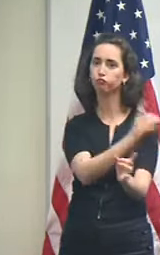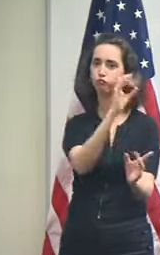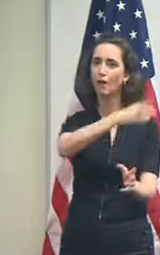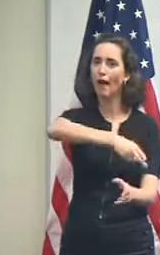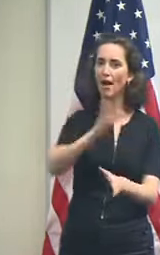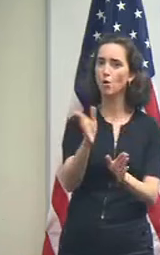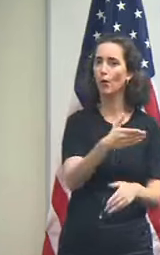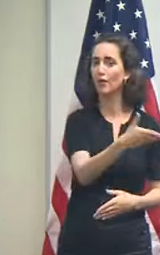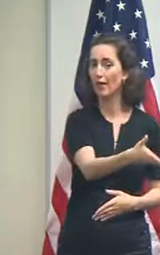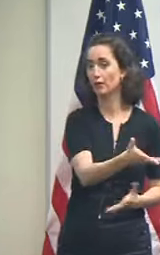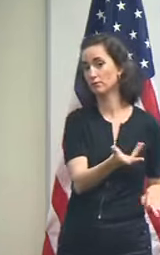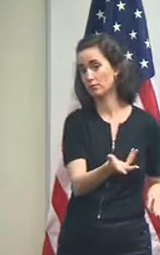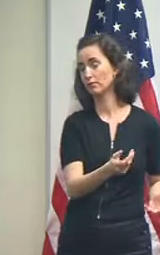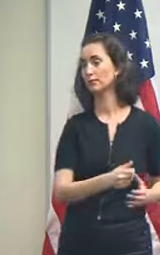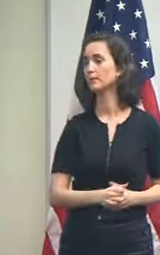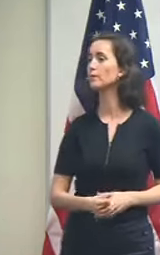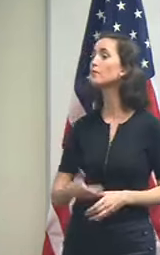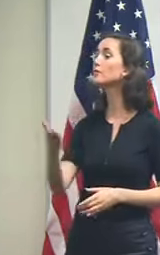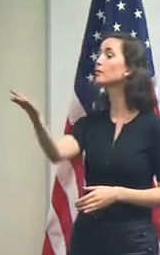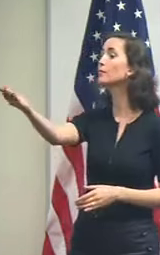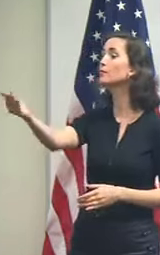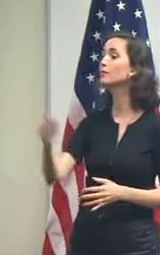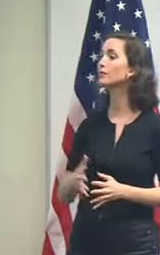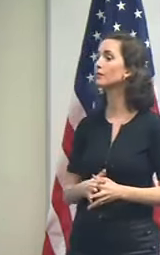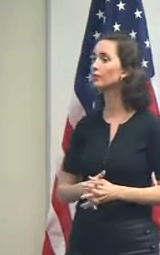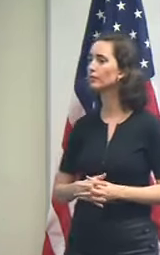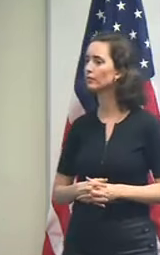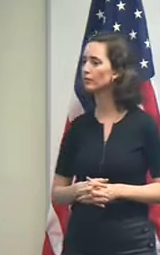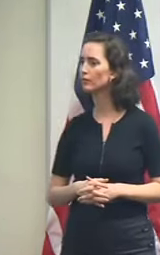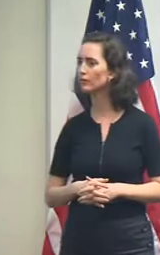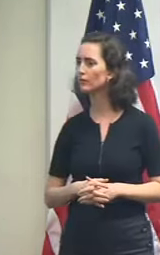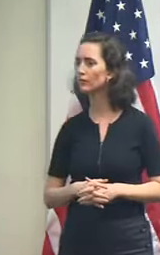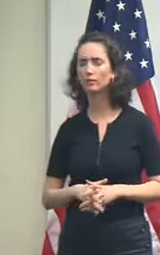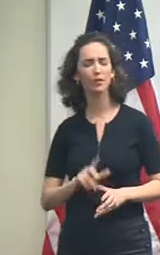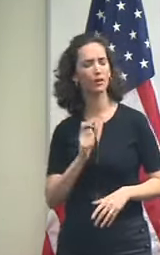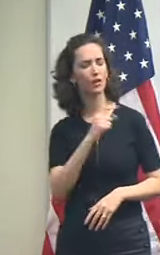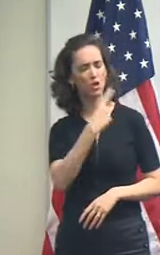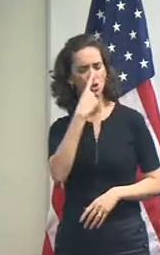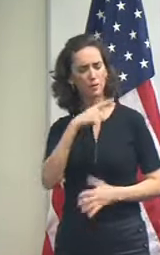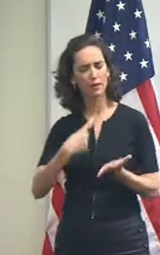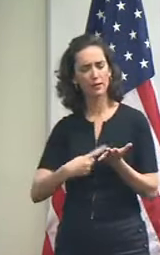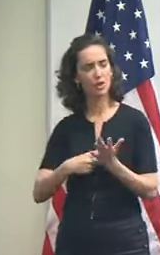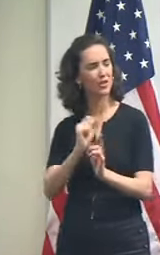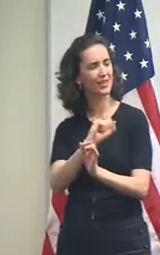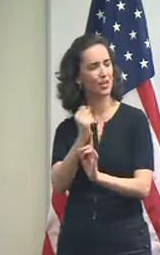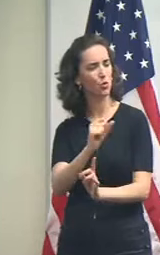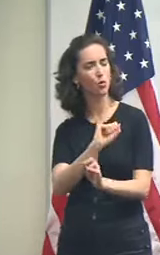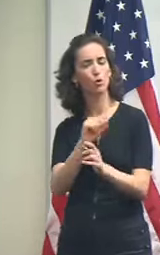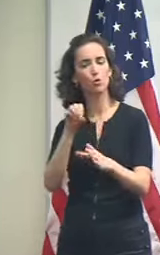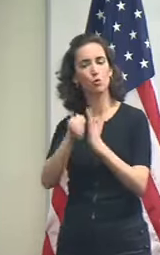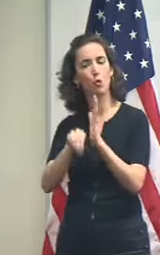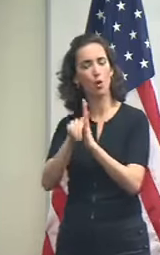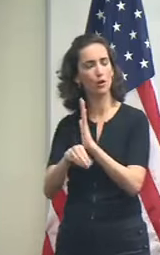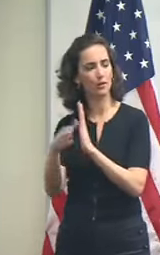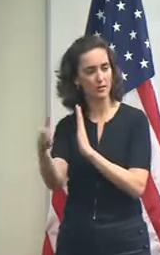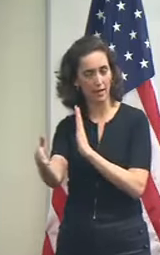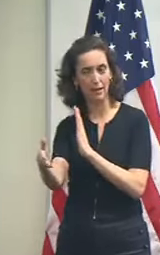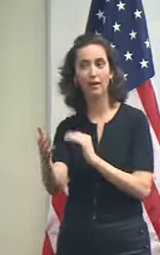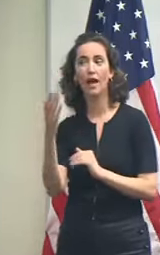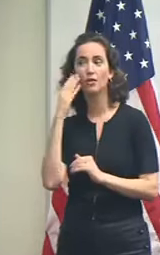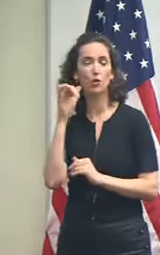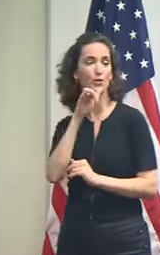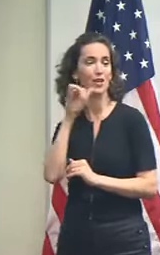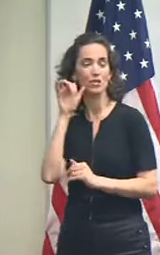Yes, ma'am. Can you talk about the situation in New Orleans and what the status is? know you have to